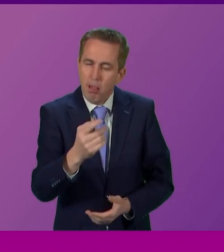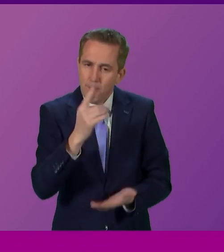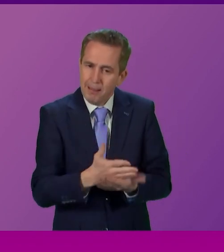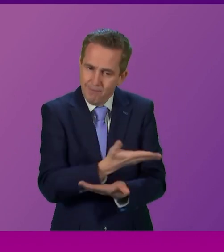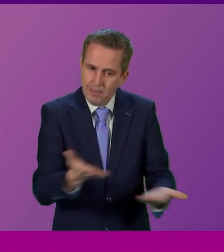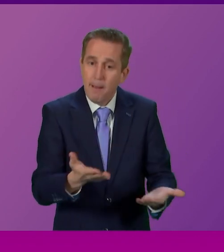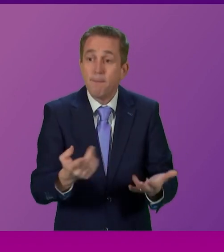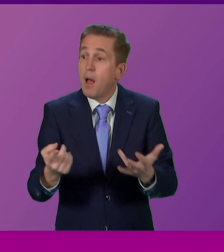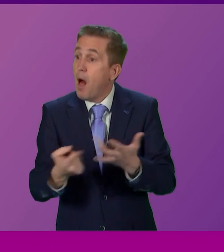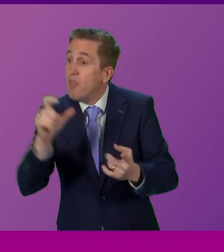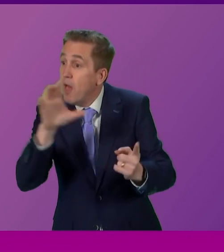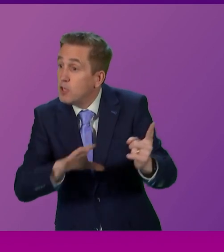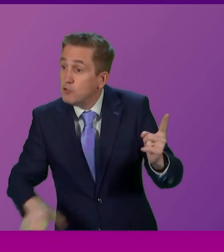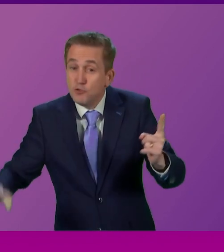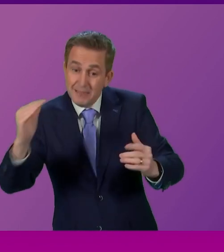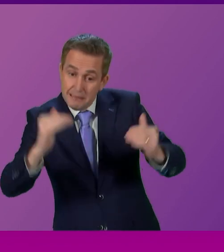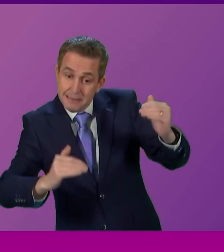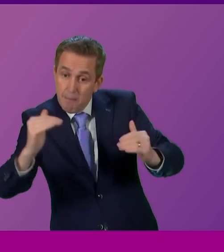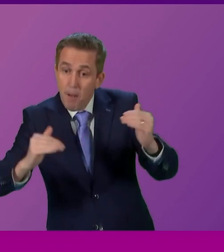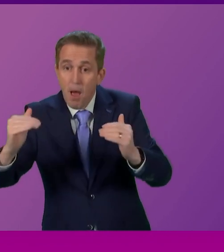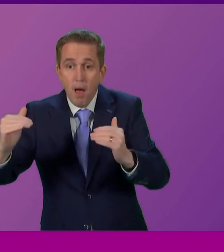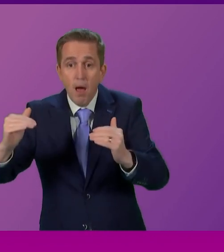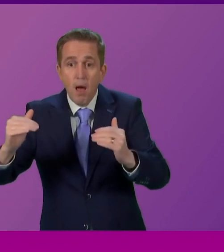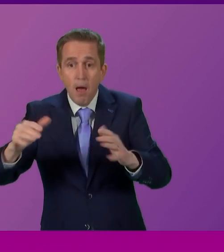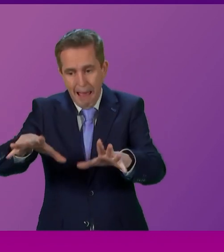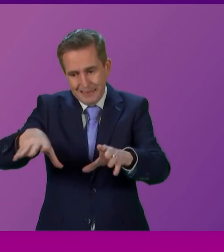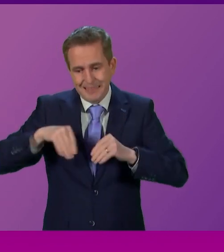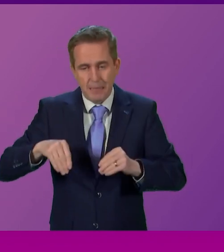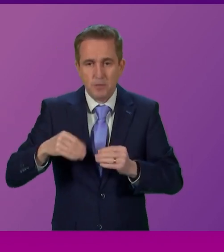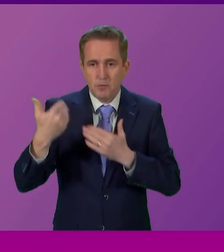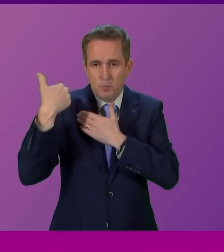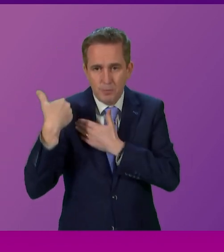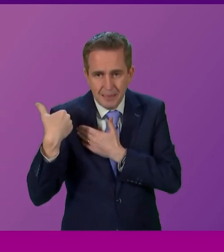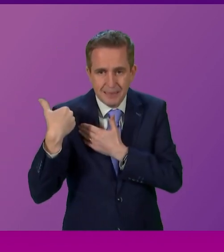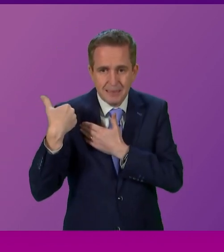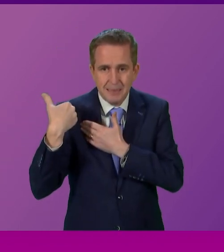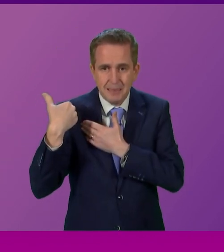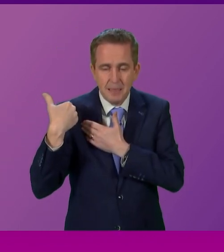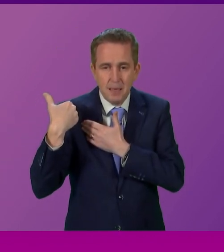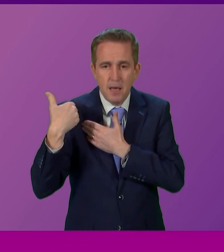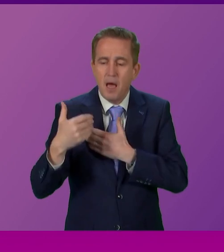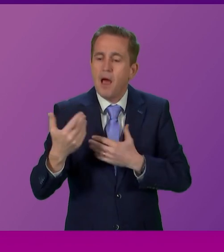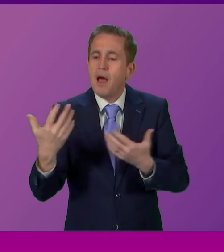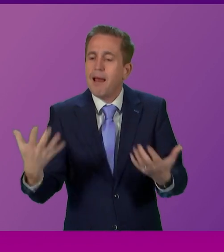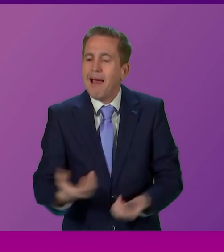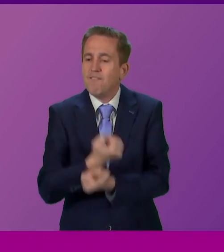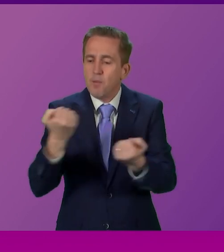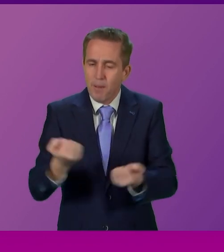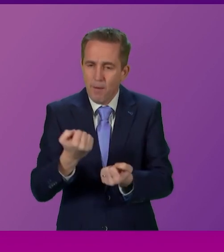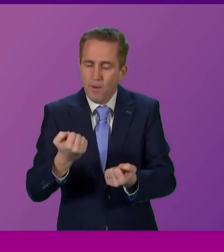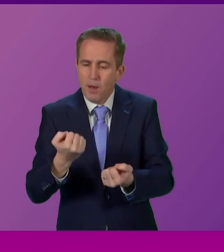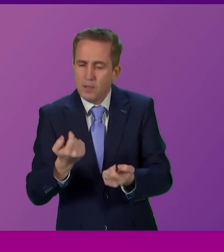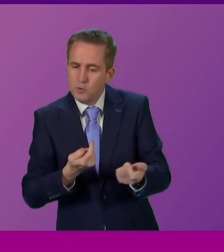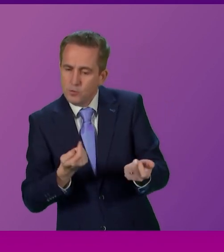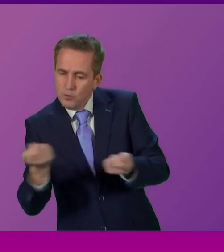other small and medium-sized countries, accepting the responsibility and also the agency that will come with independence